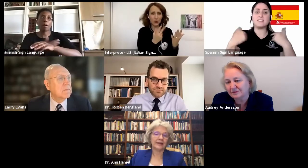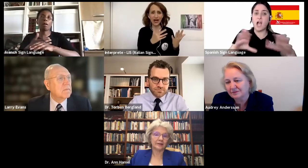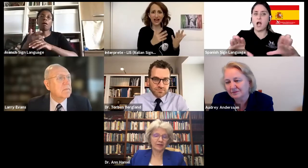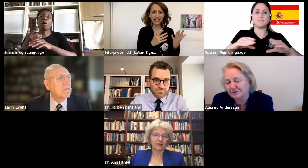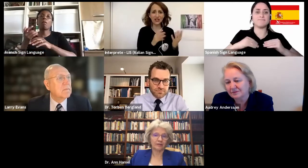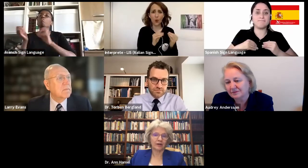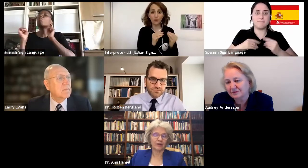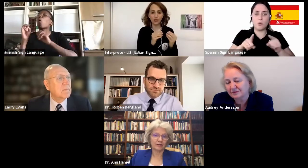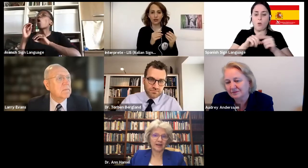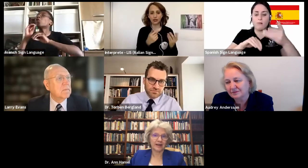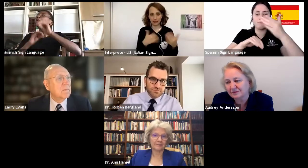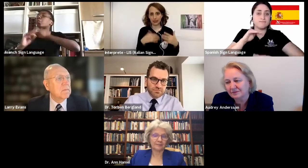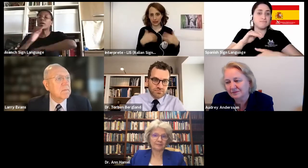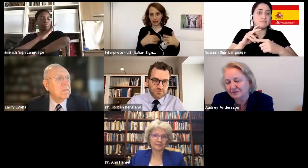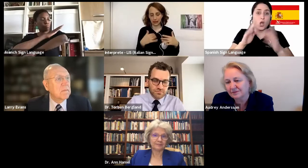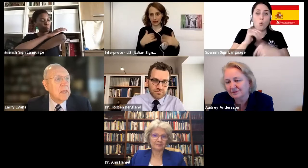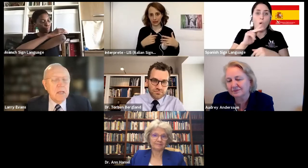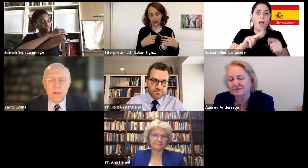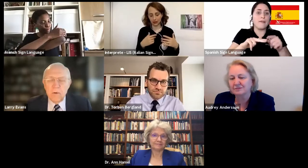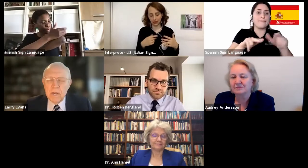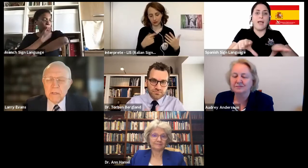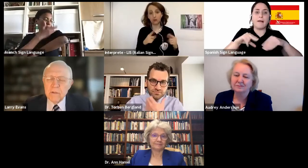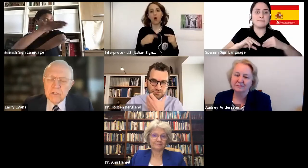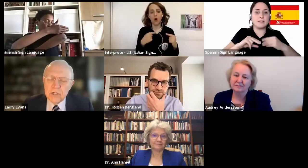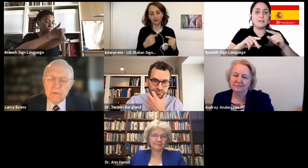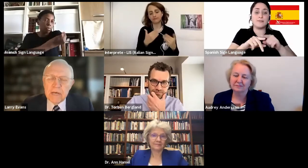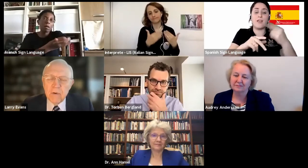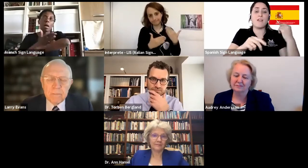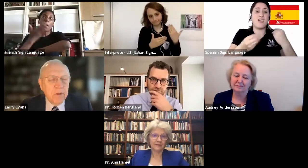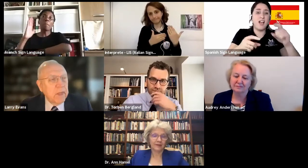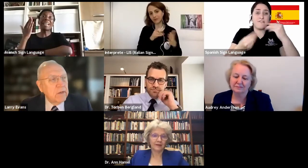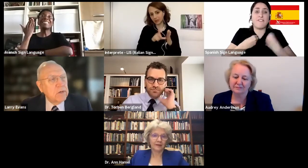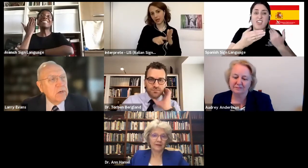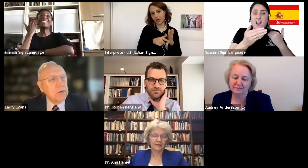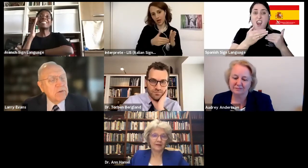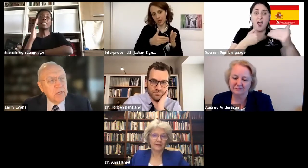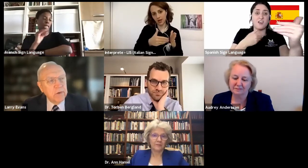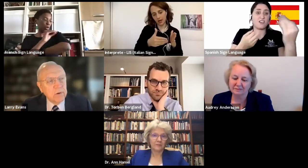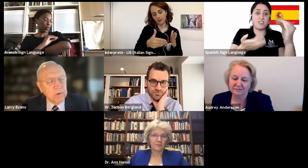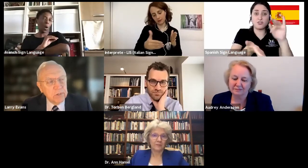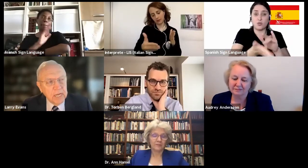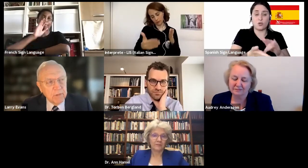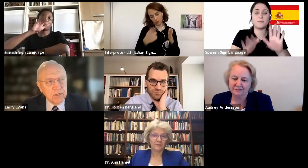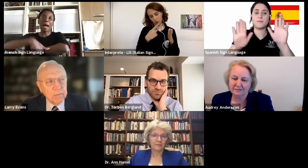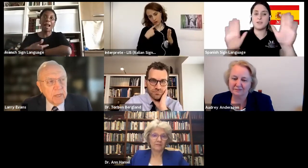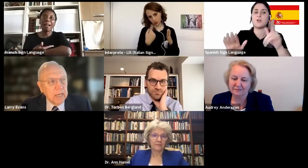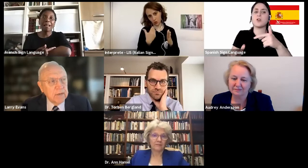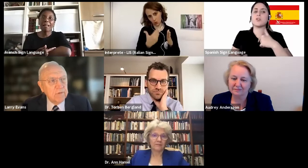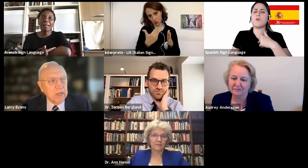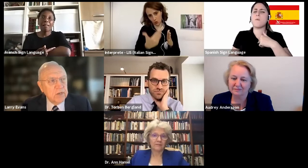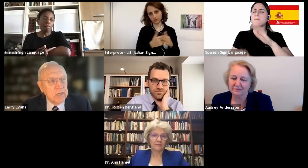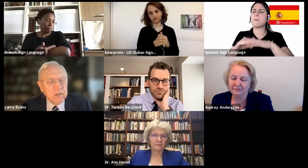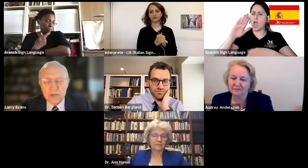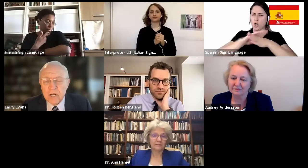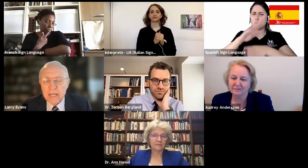and it lingers on for a long, long time. Well, just to follow up on that, there was another statement she made